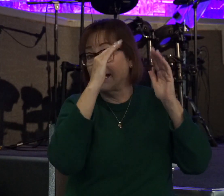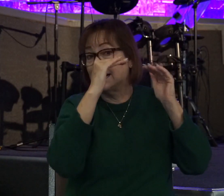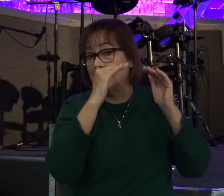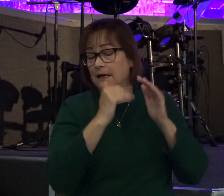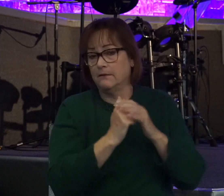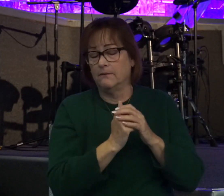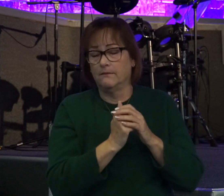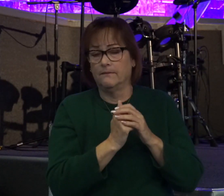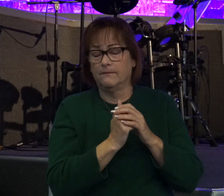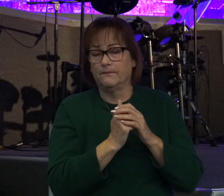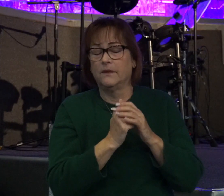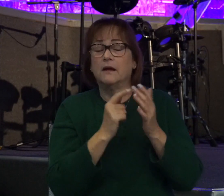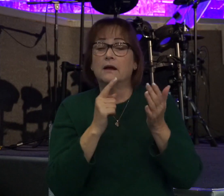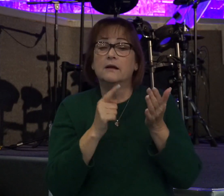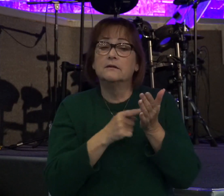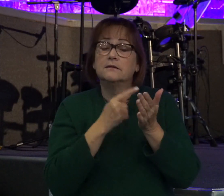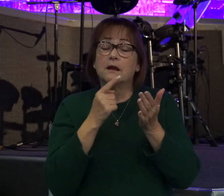And sometimes, sometimes,